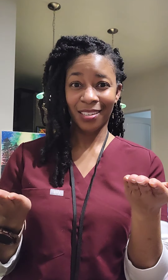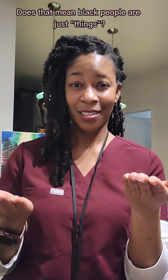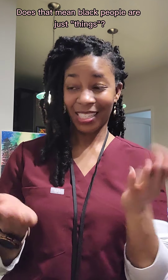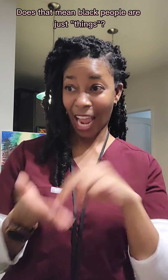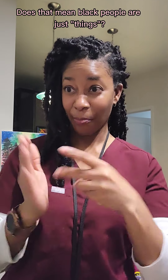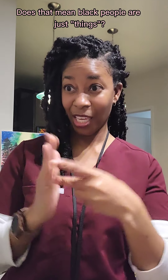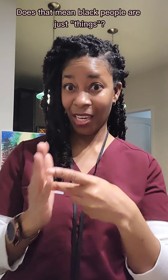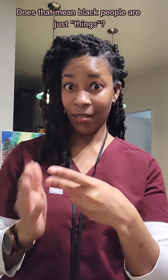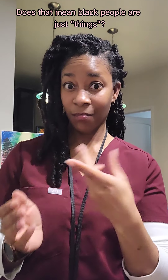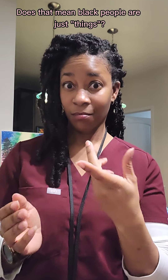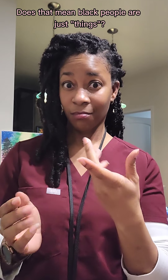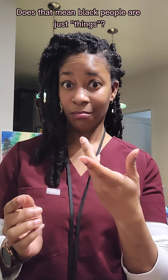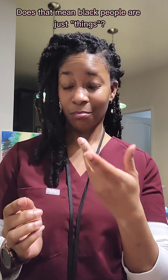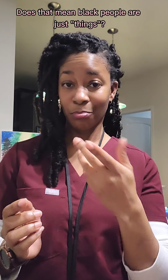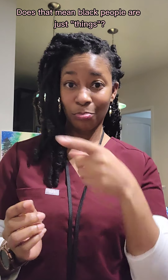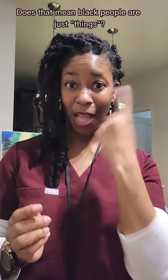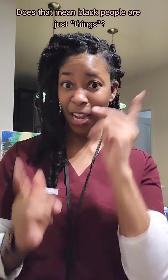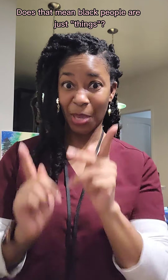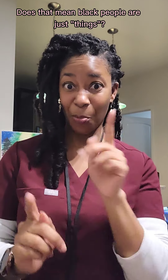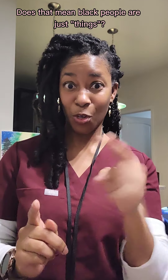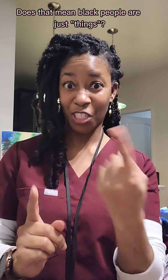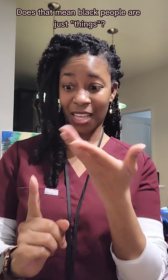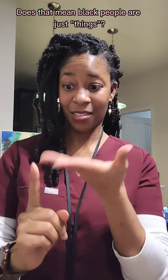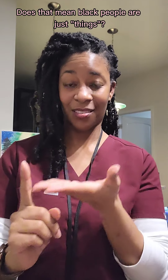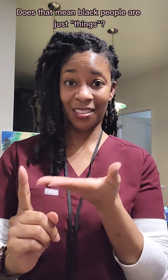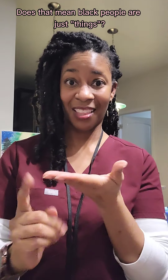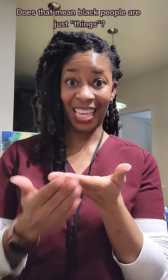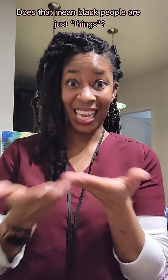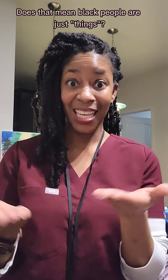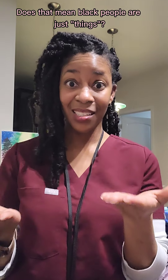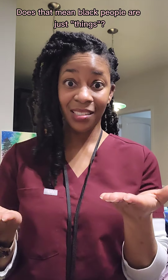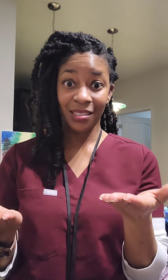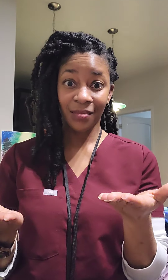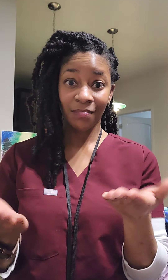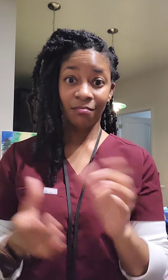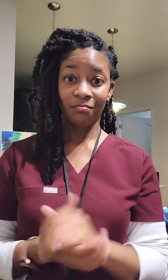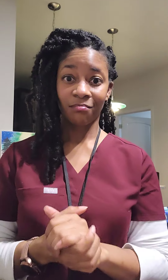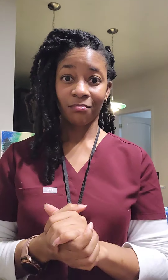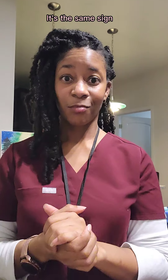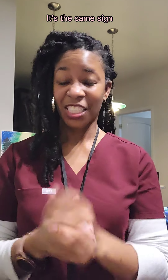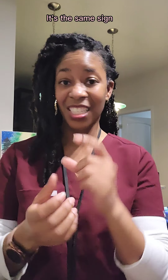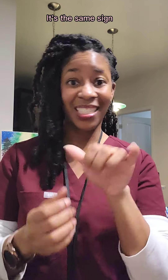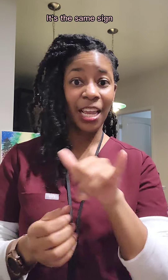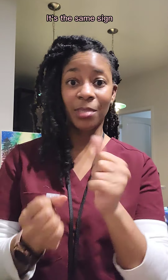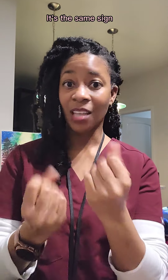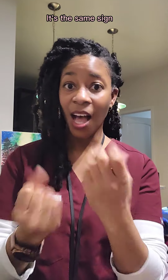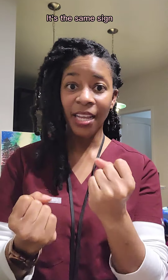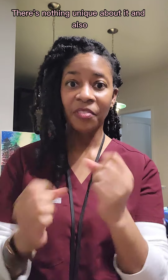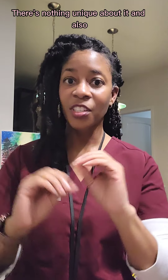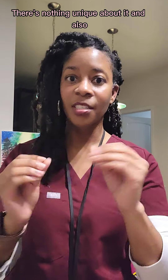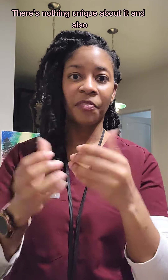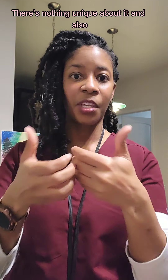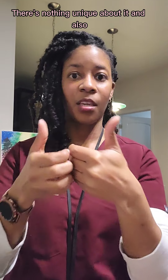Does that mean black people are just things? It's the same sign. There's nothing